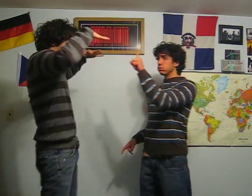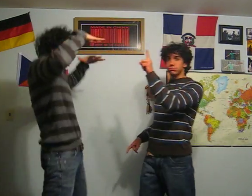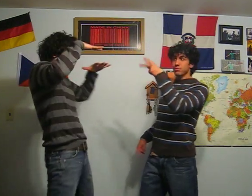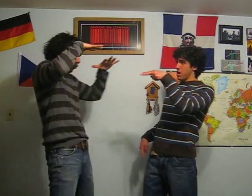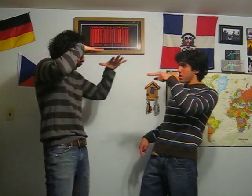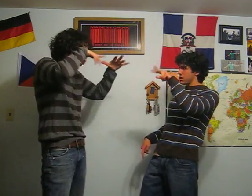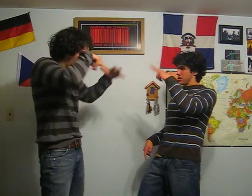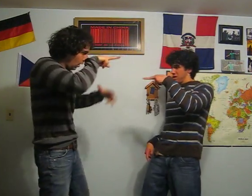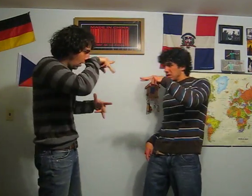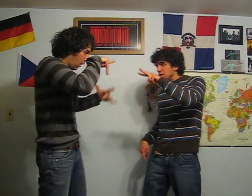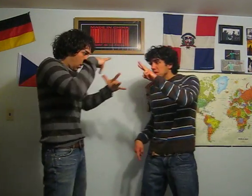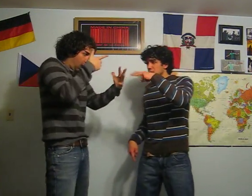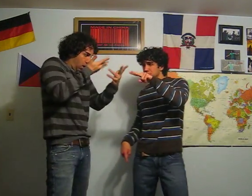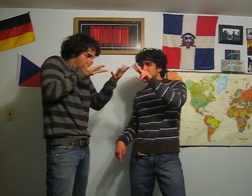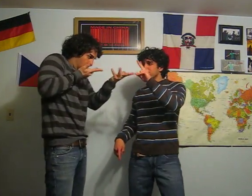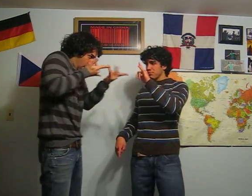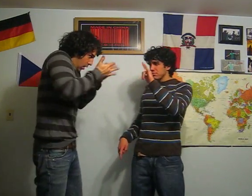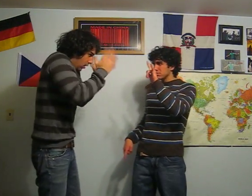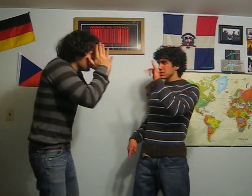see is you